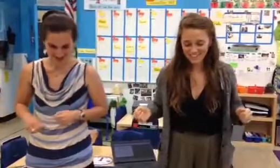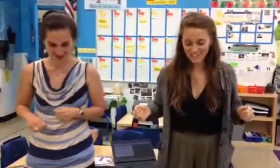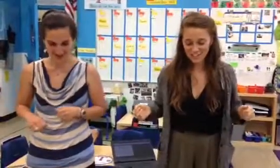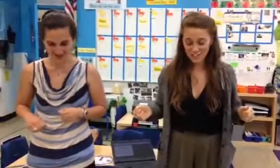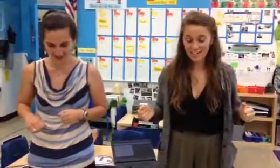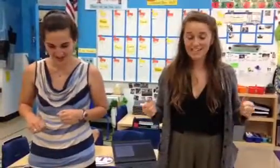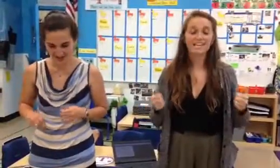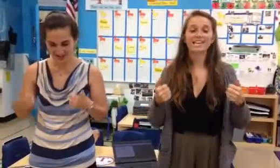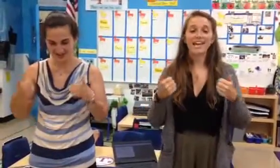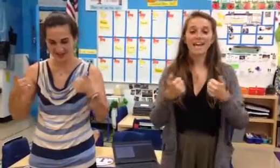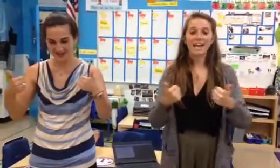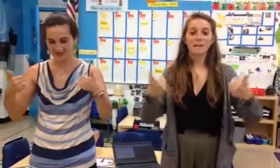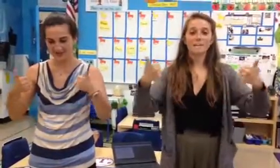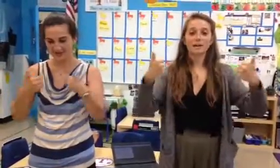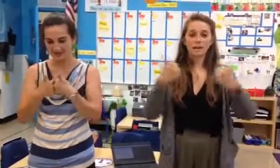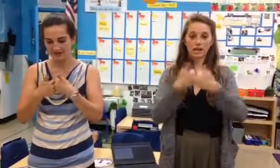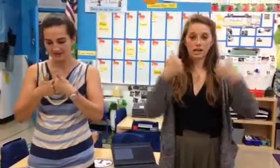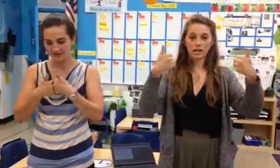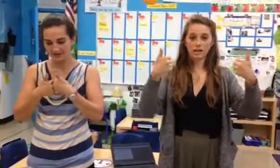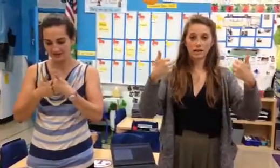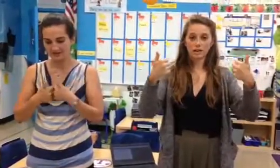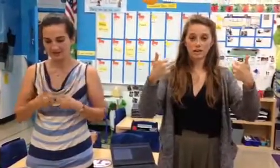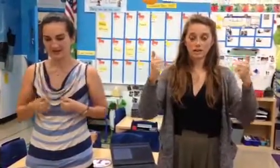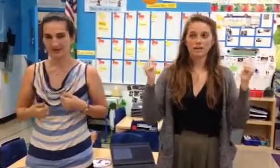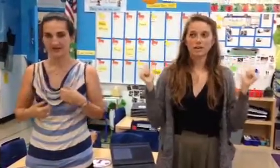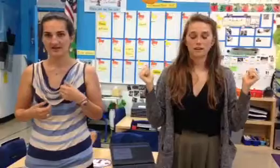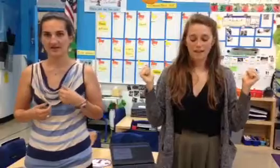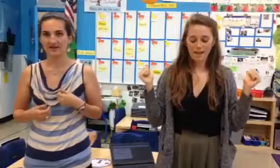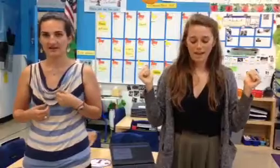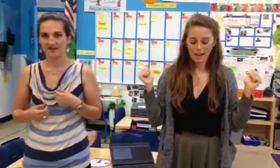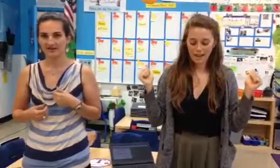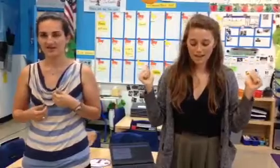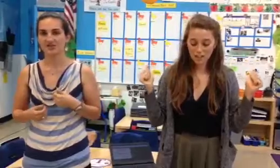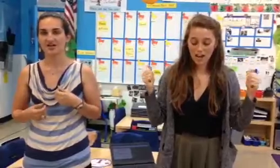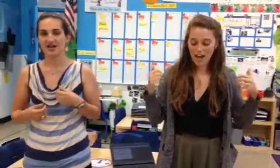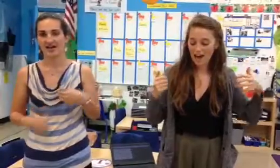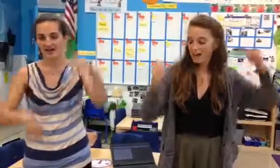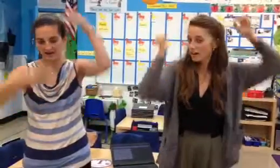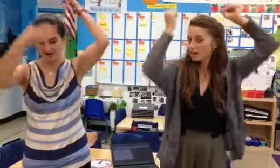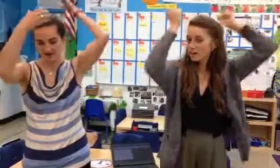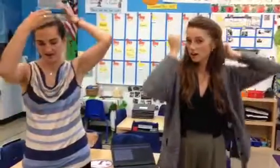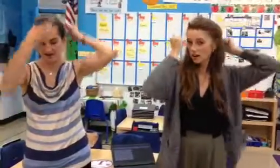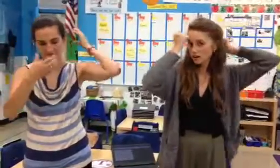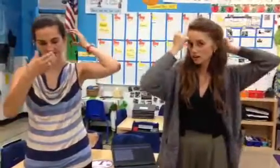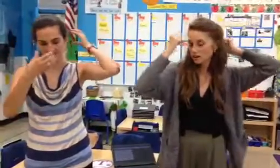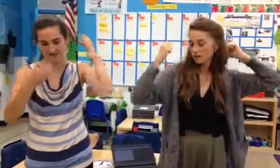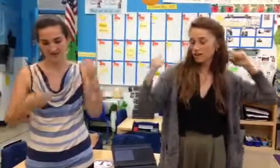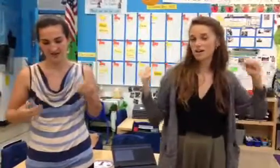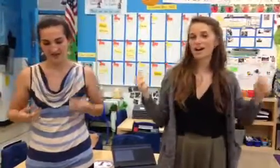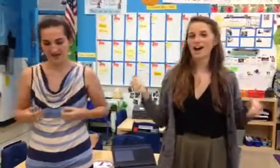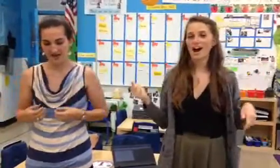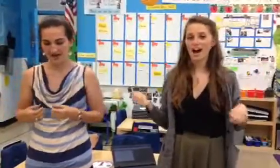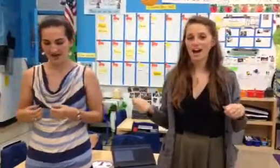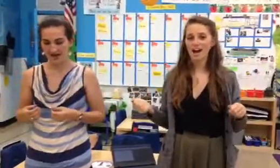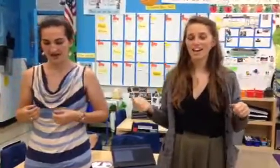G, game, g. H, hat, f. I,